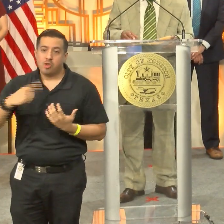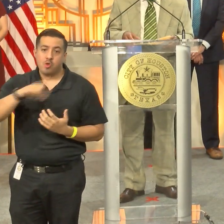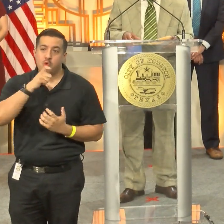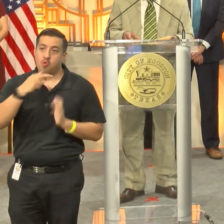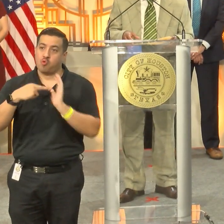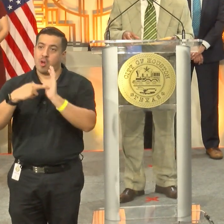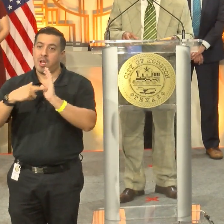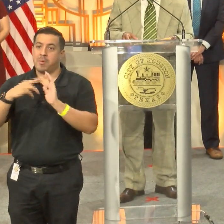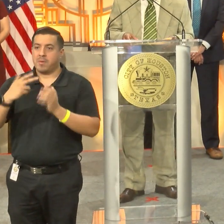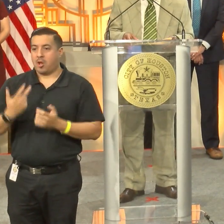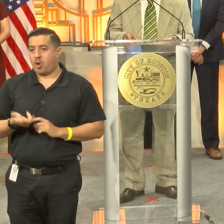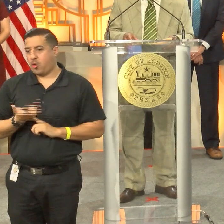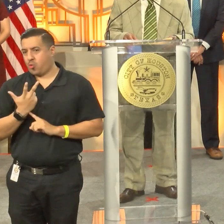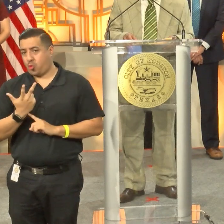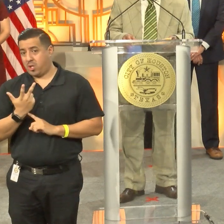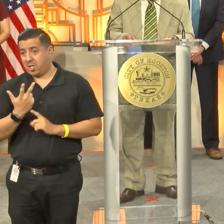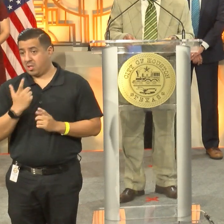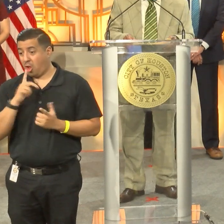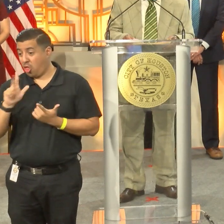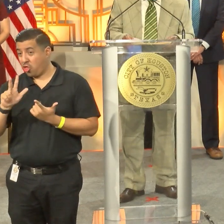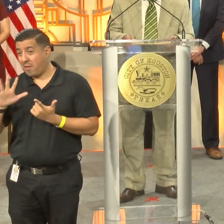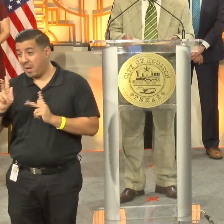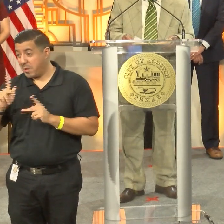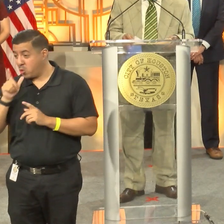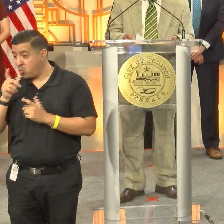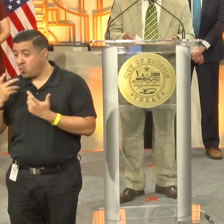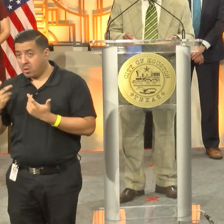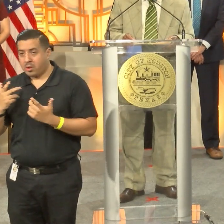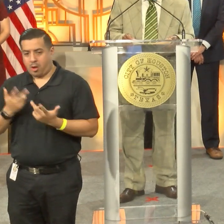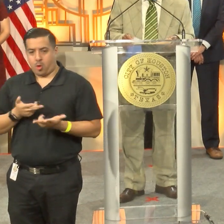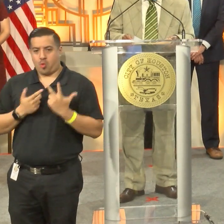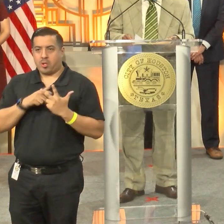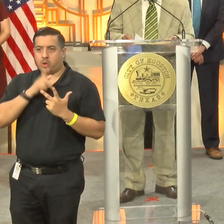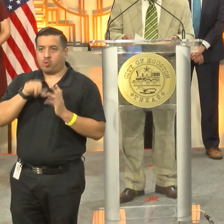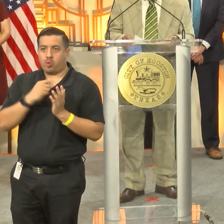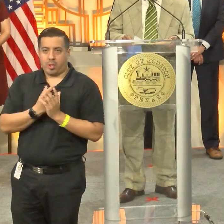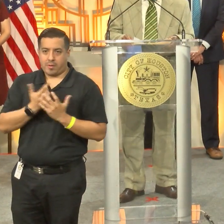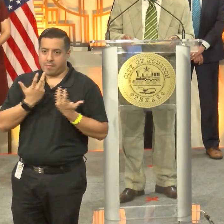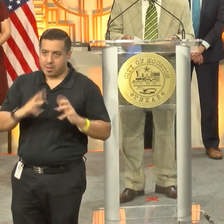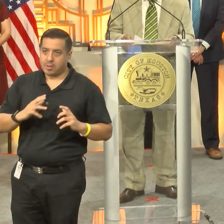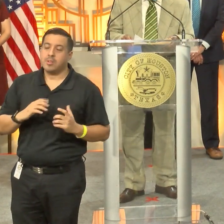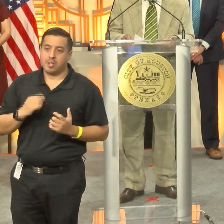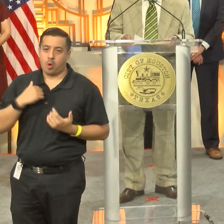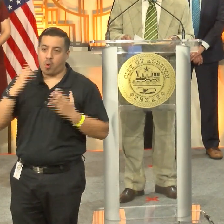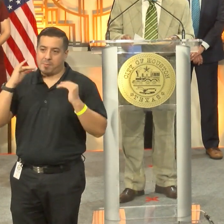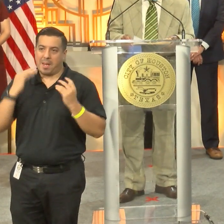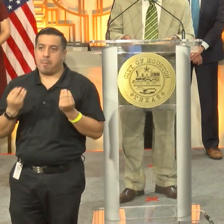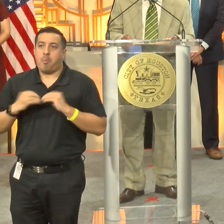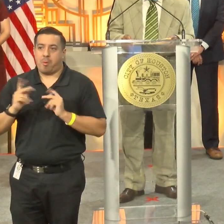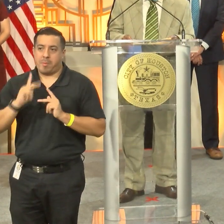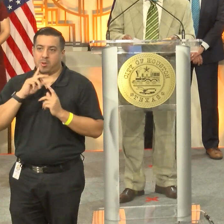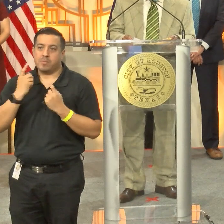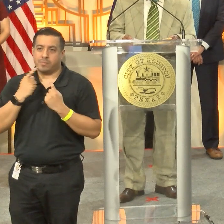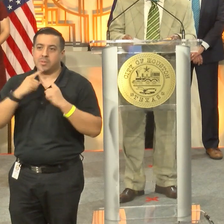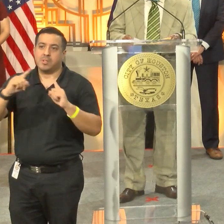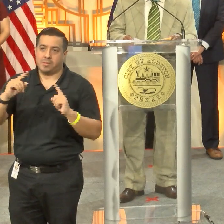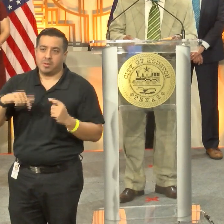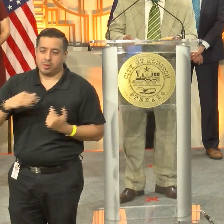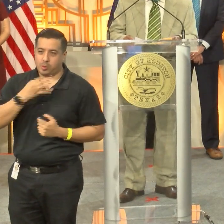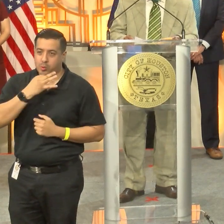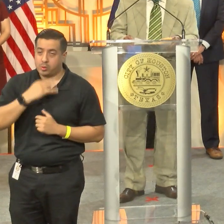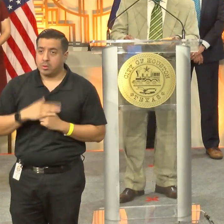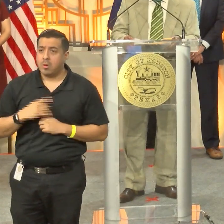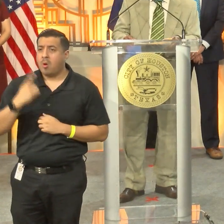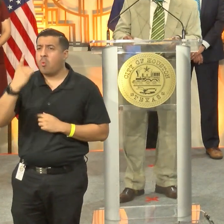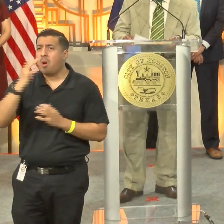You represent three of the 35 who have successfully completed it and the additional ones that we're expecting by the end of the year. I also want to bring up two